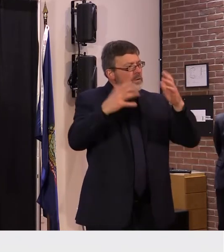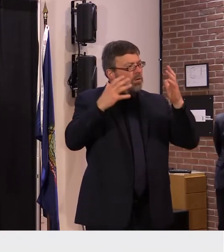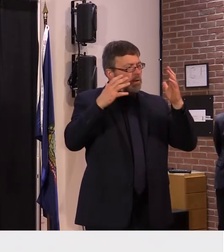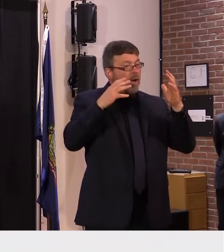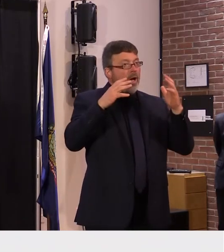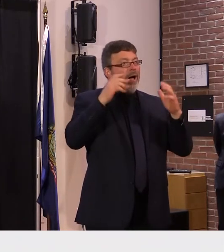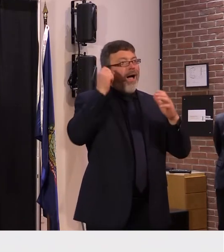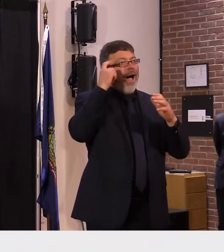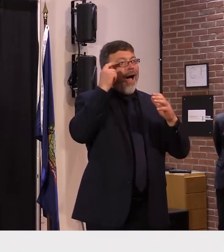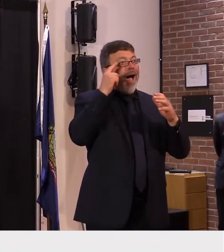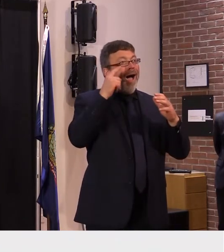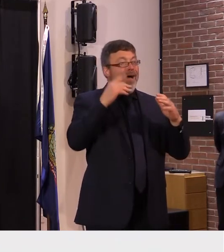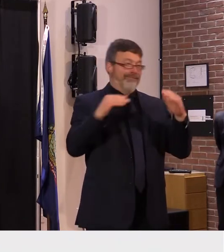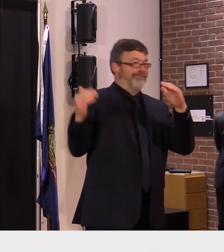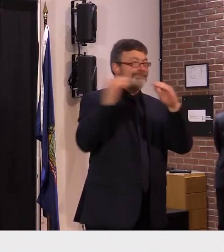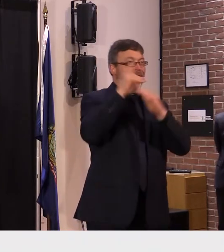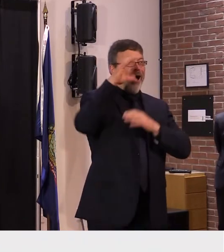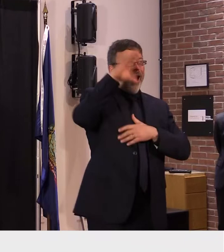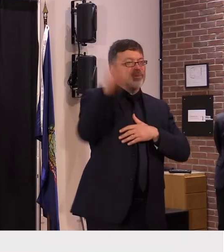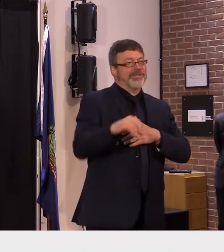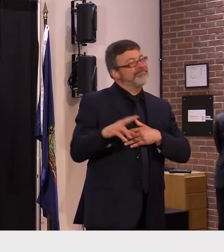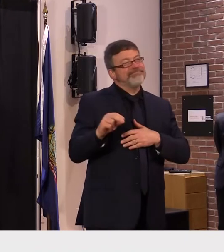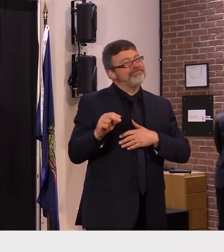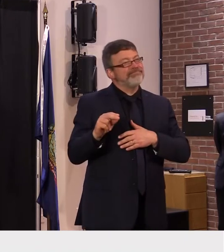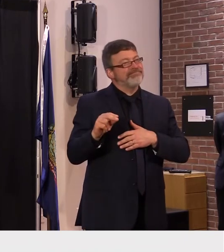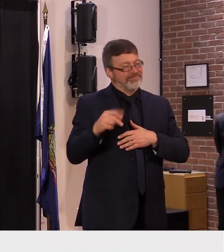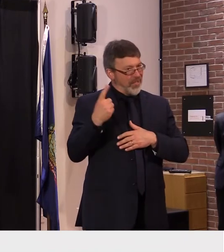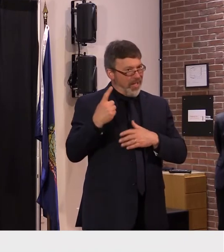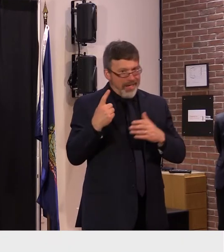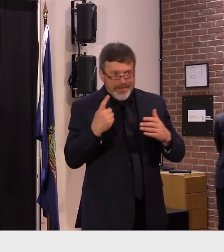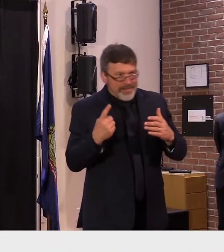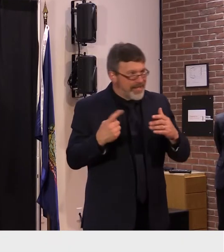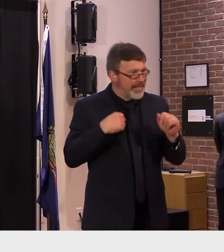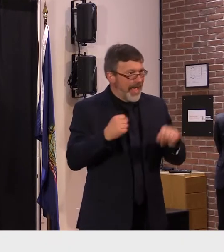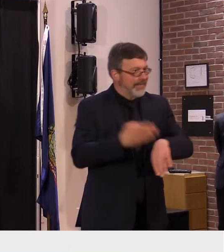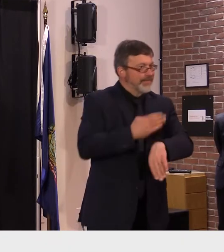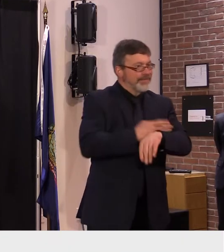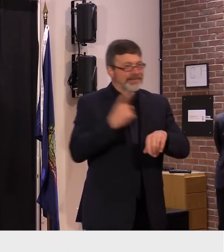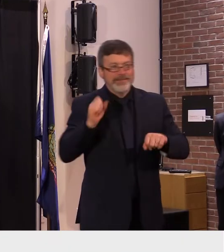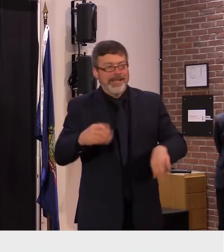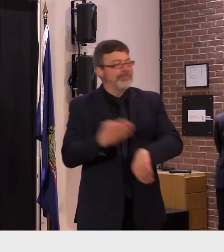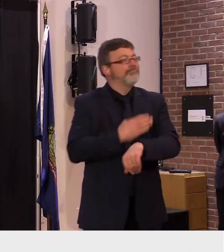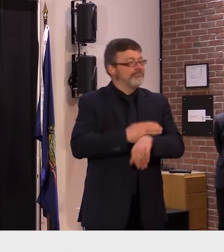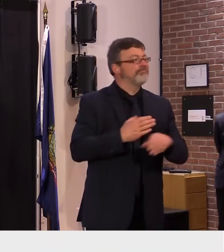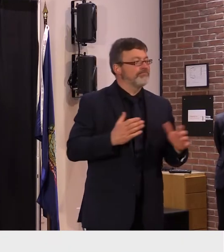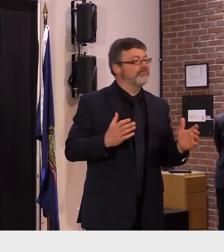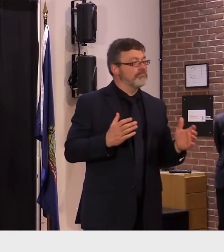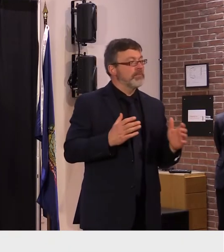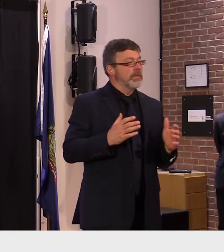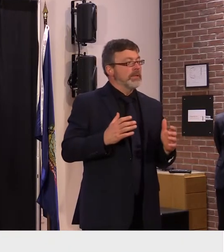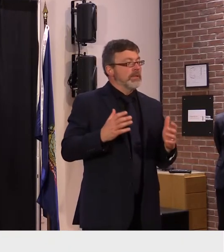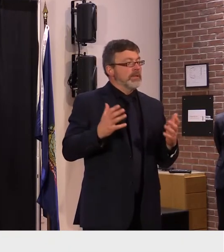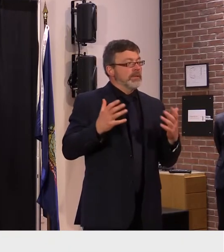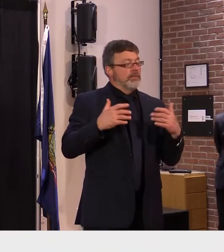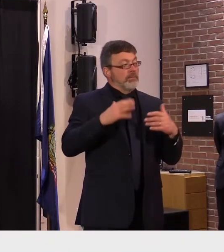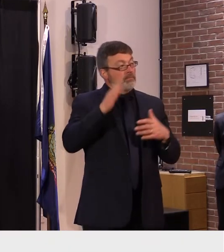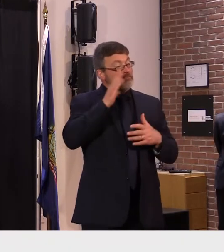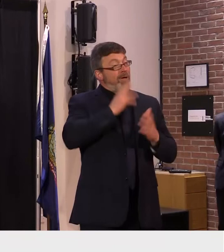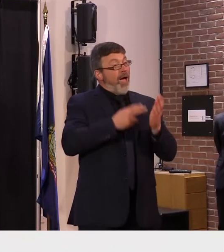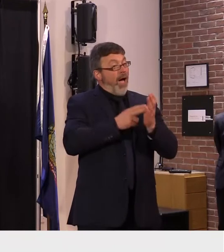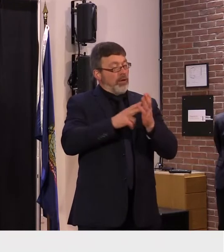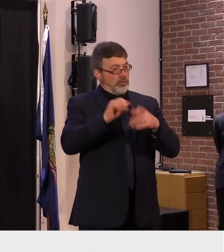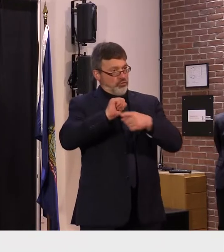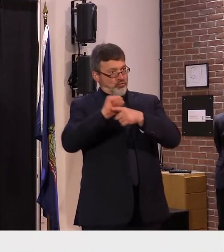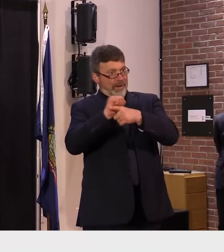particular we've made a significant investment in threat assessment training for for folks that hasn't been universally up adopted by folks